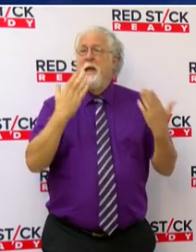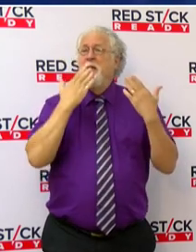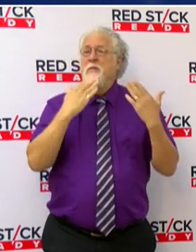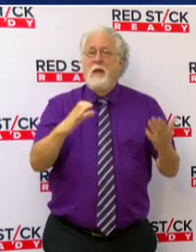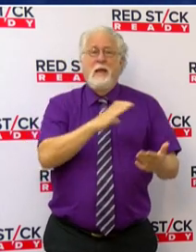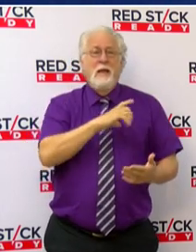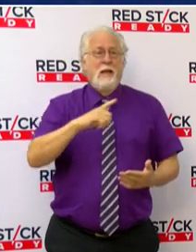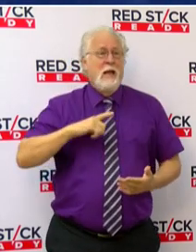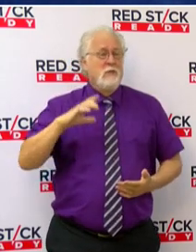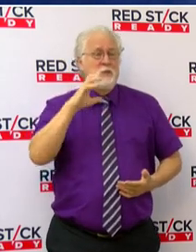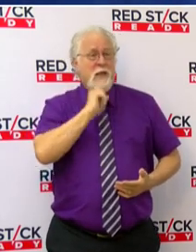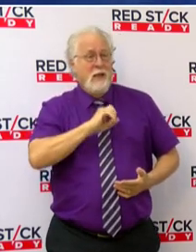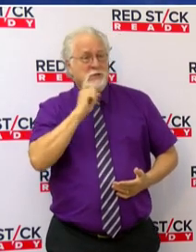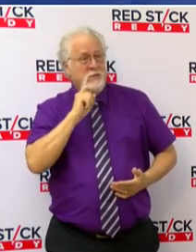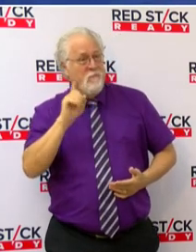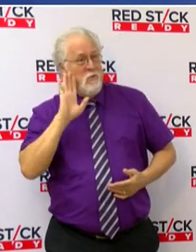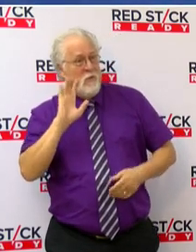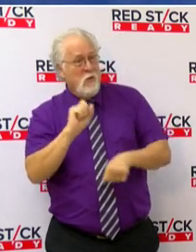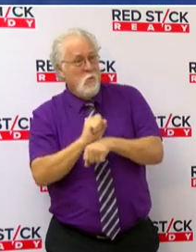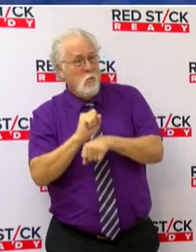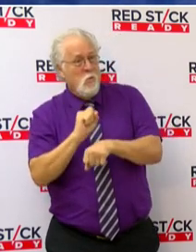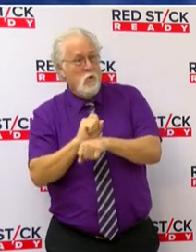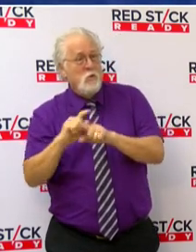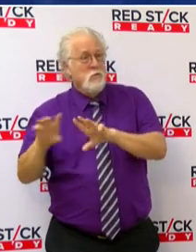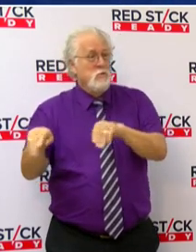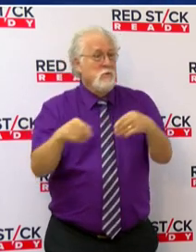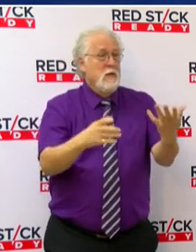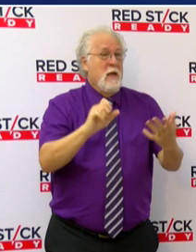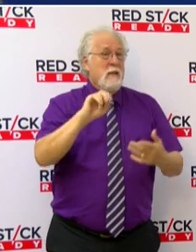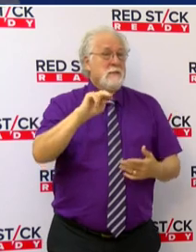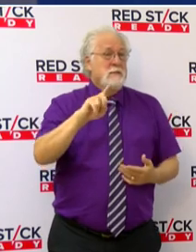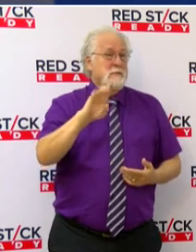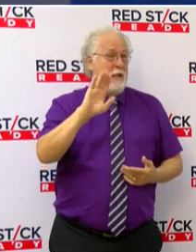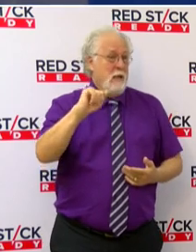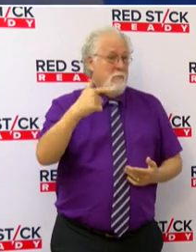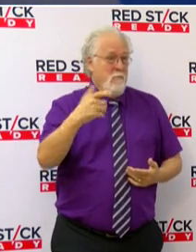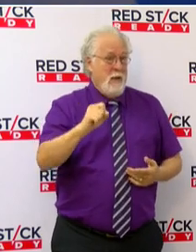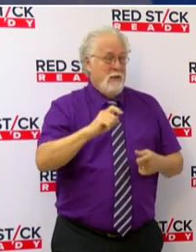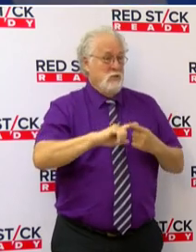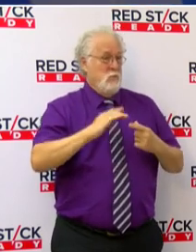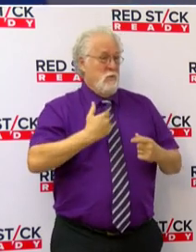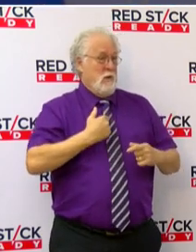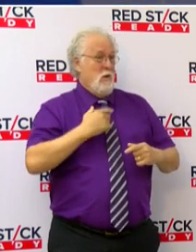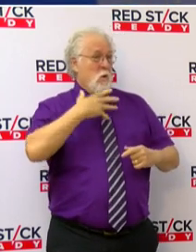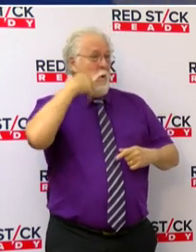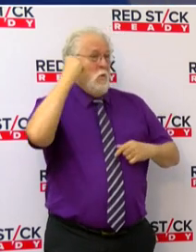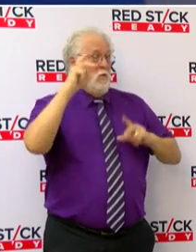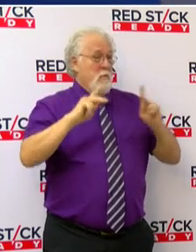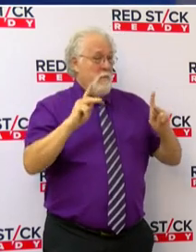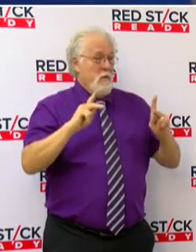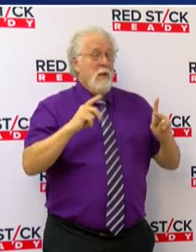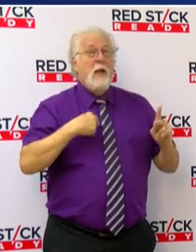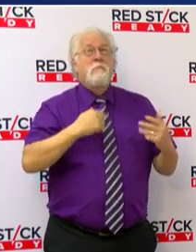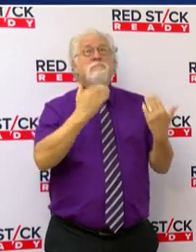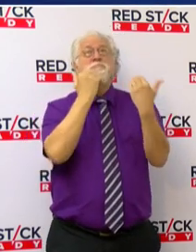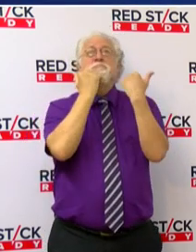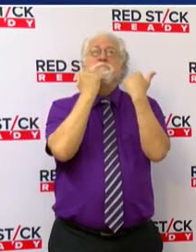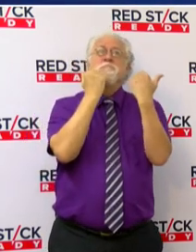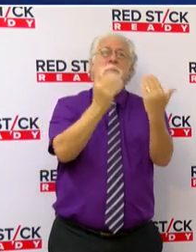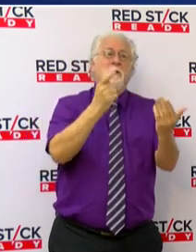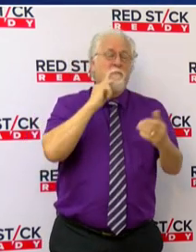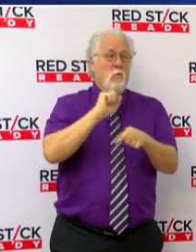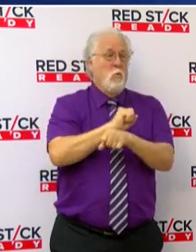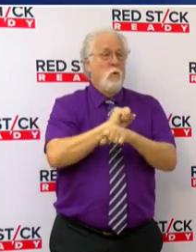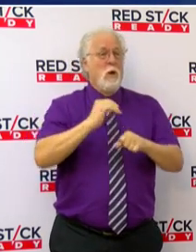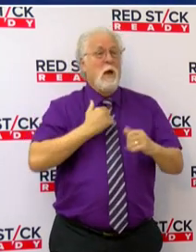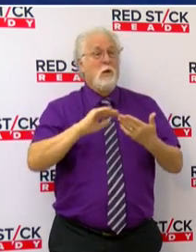the Council on Aging for the work they're doing to deliver sandbags to our vulnerable populations. I am immensely grateful for the work our